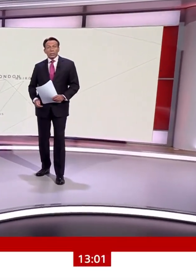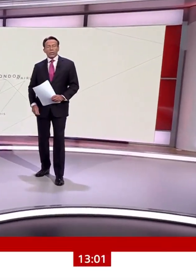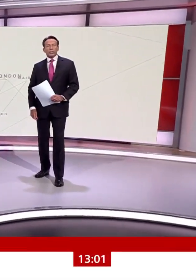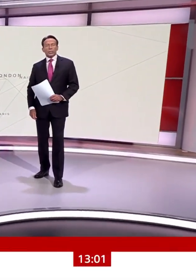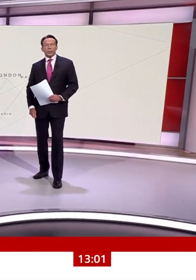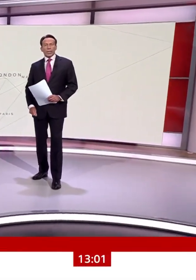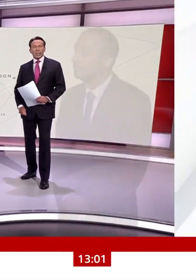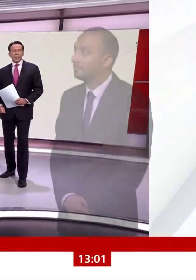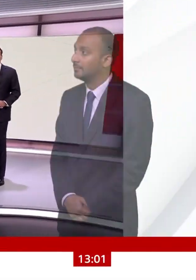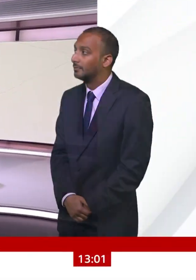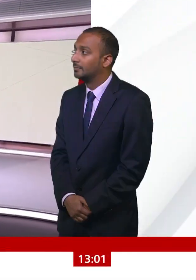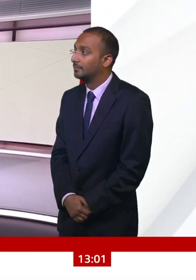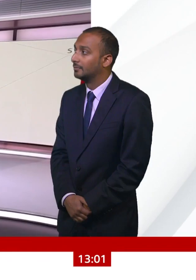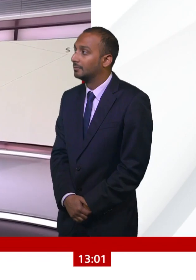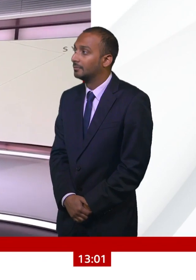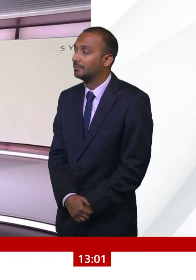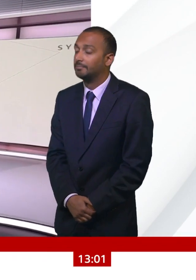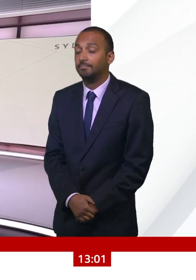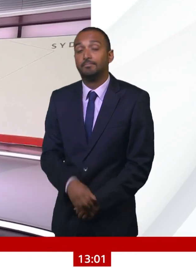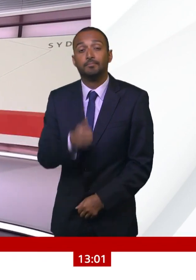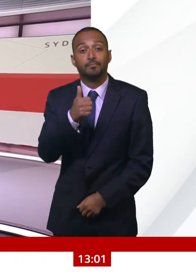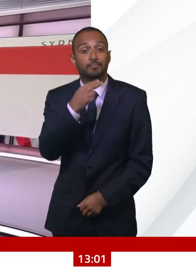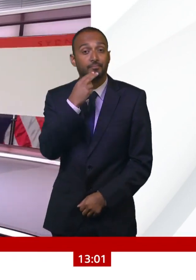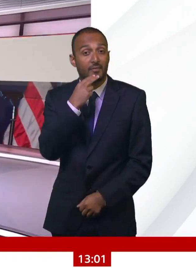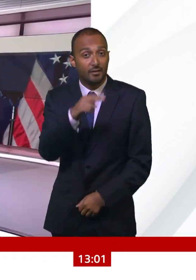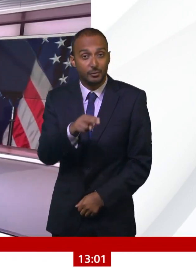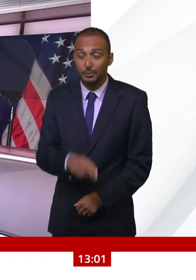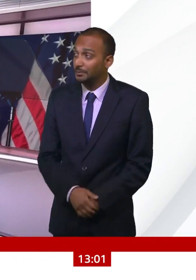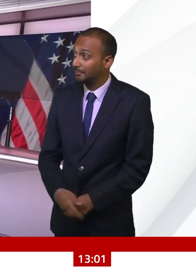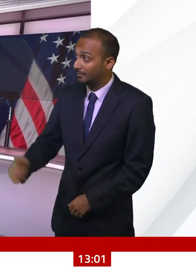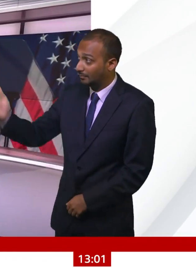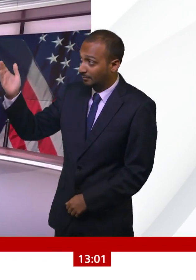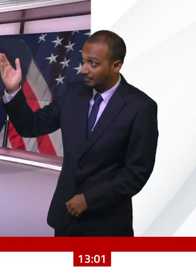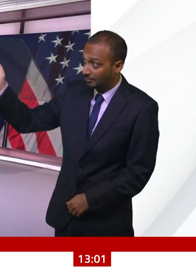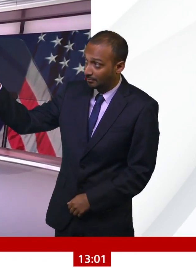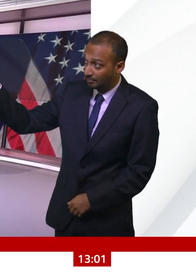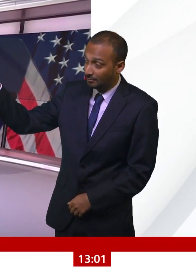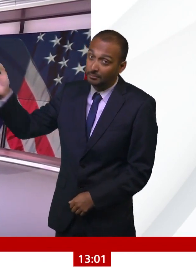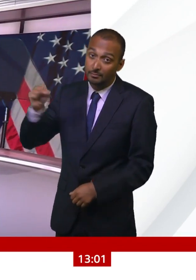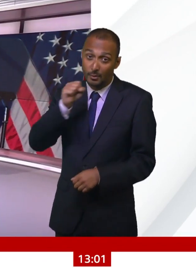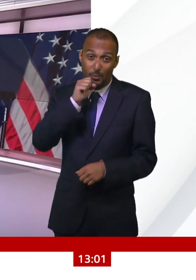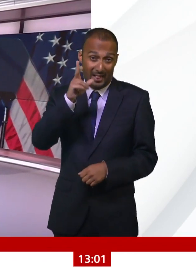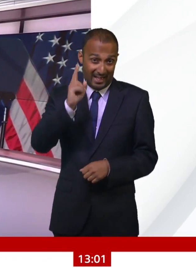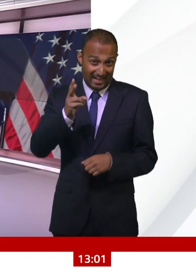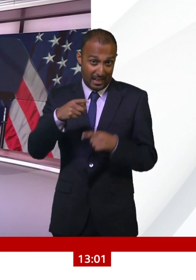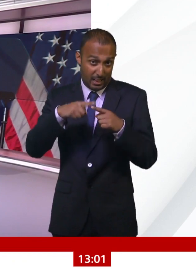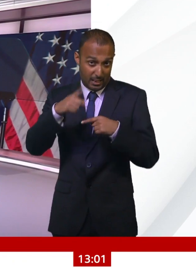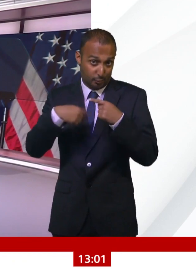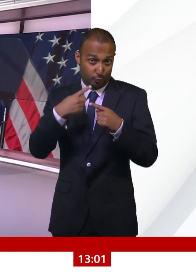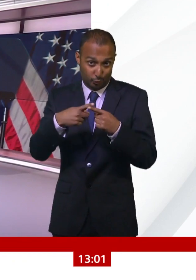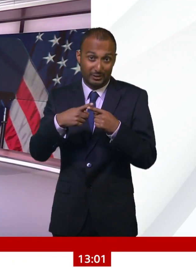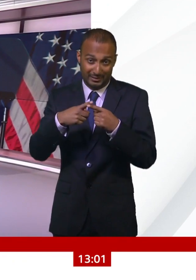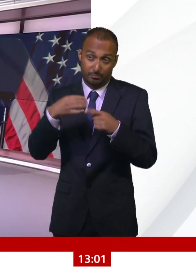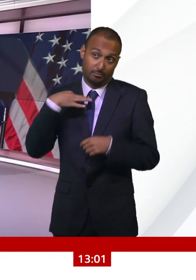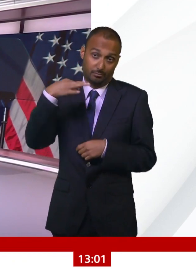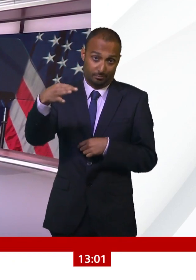Good afternoon. He is running for the White House again next year, but now Donald Trump is facing a fourth set of criminal